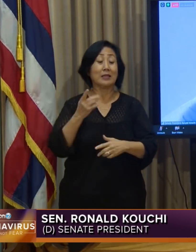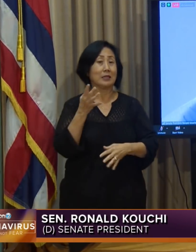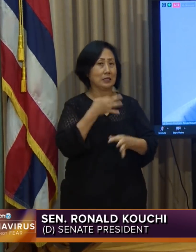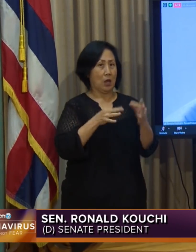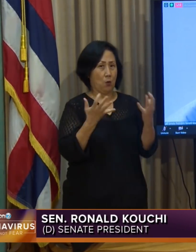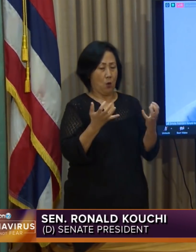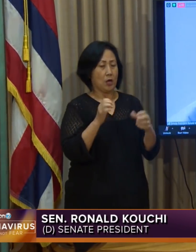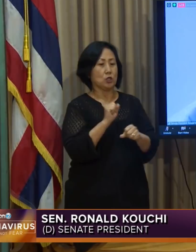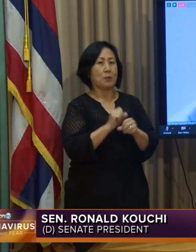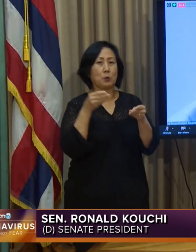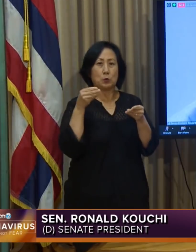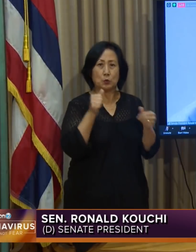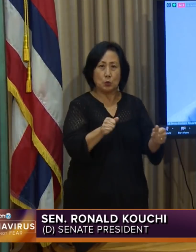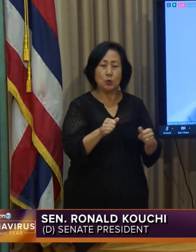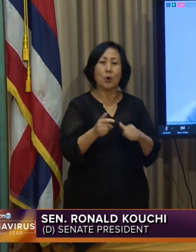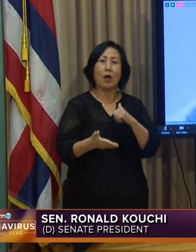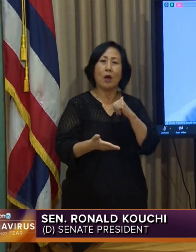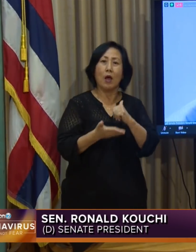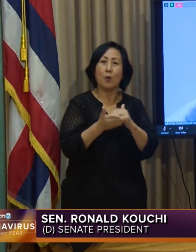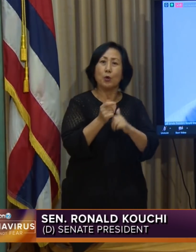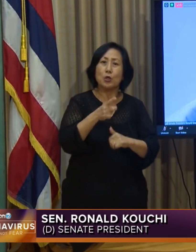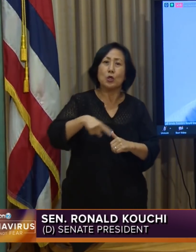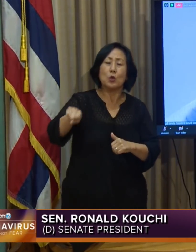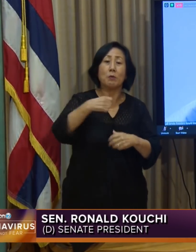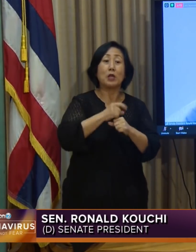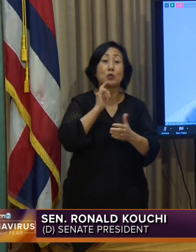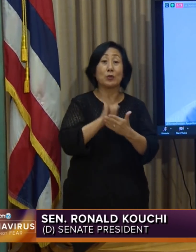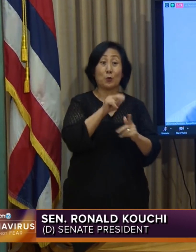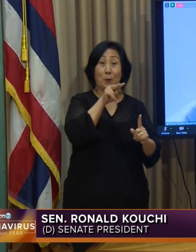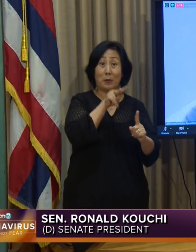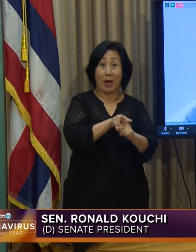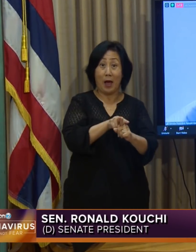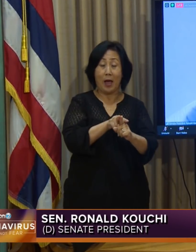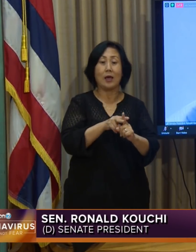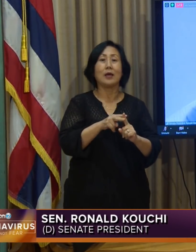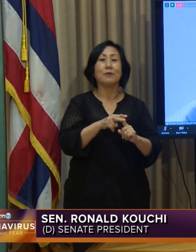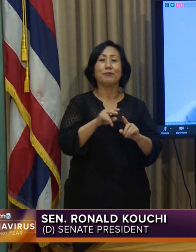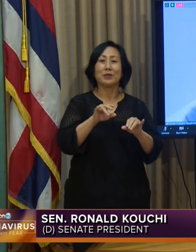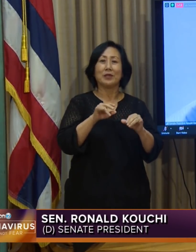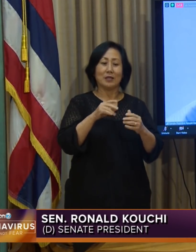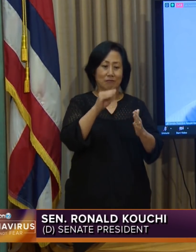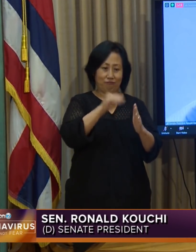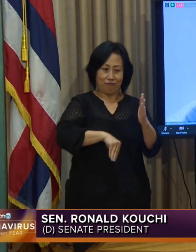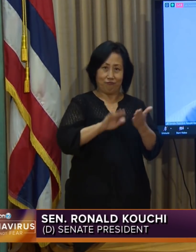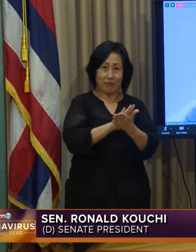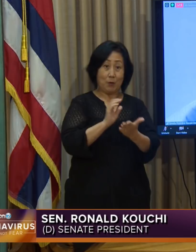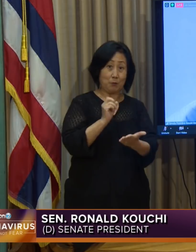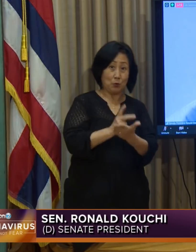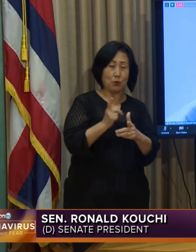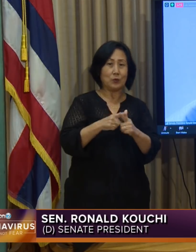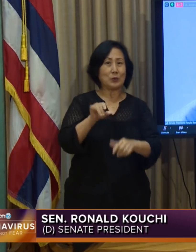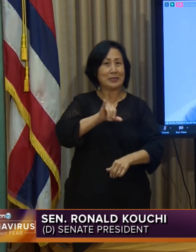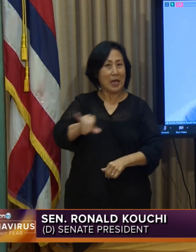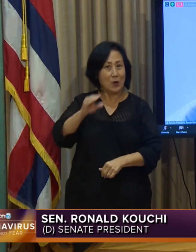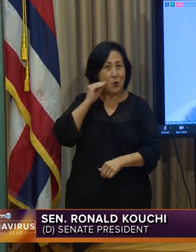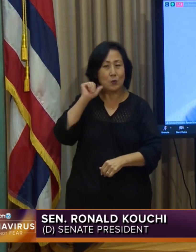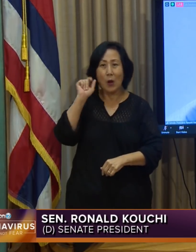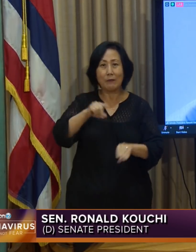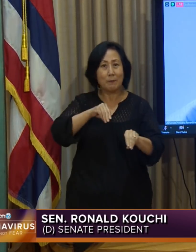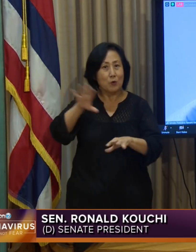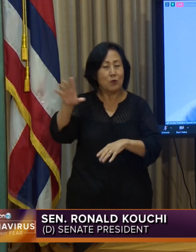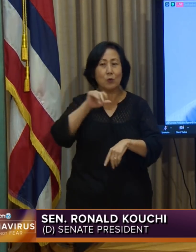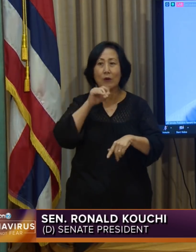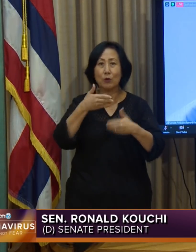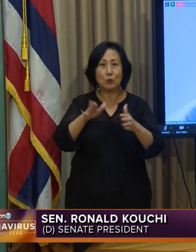job to assist and work with you to ensure you can stay in your homes, if there are any problems that you are